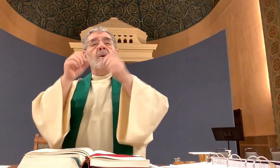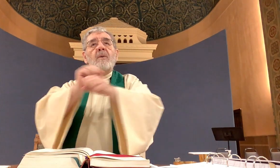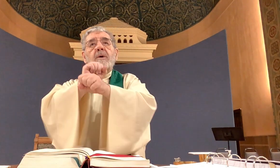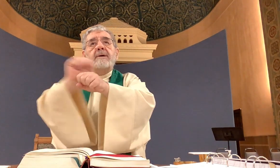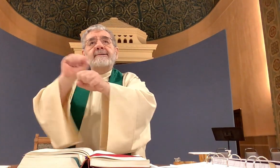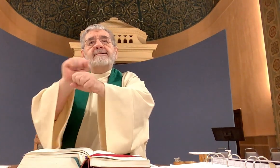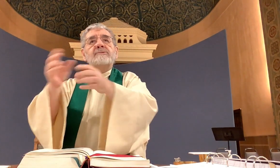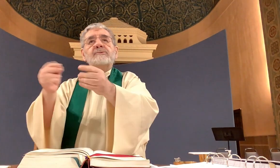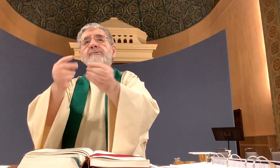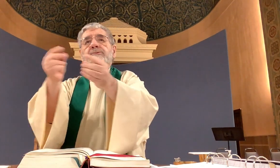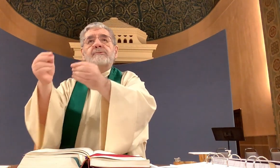good works.